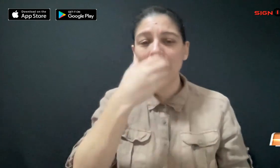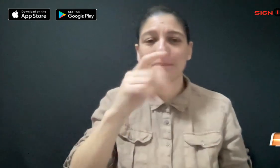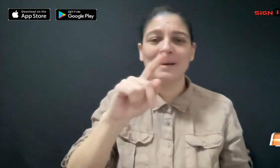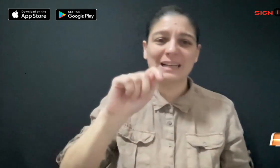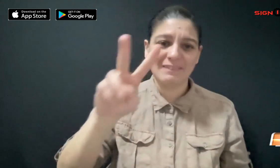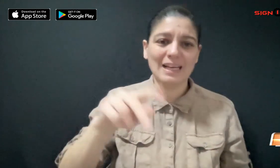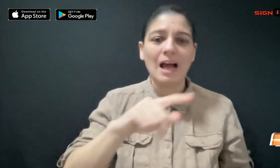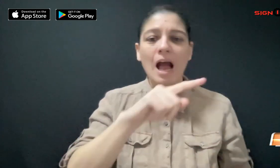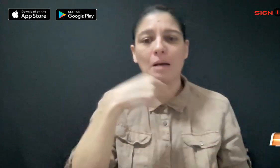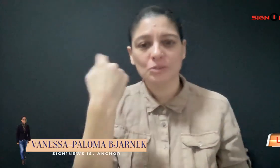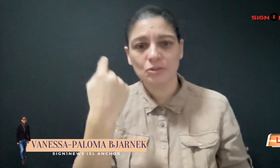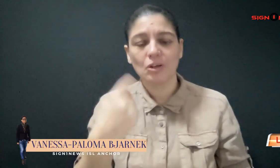Amazon, and Roku.